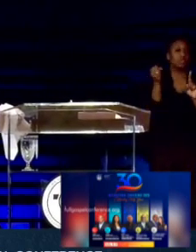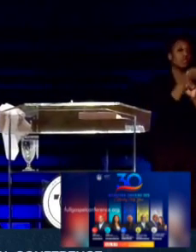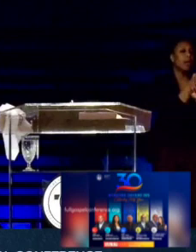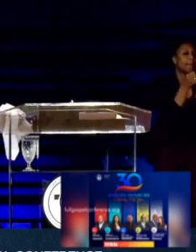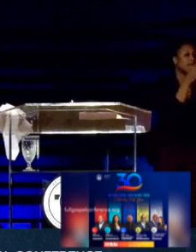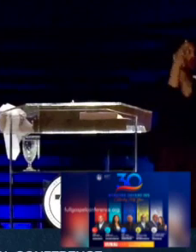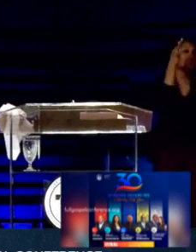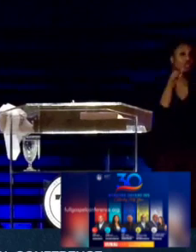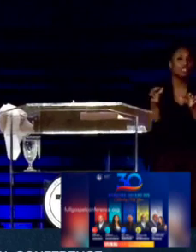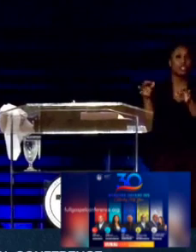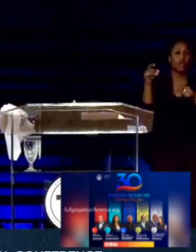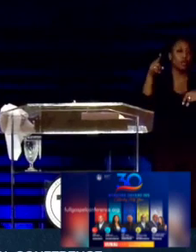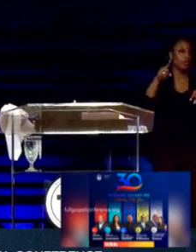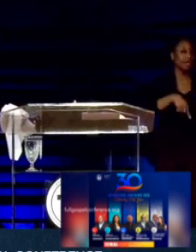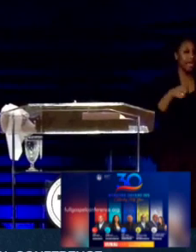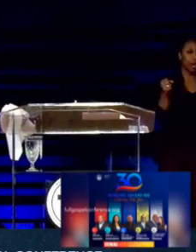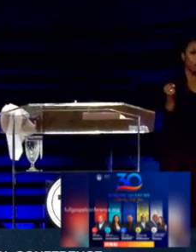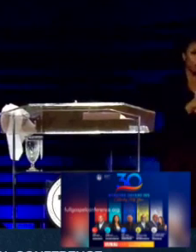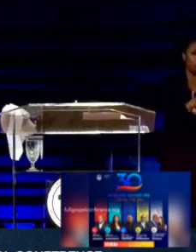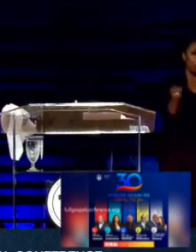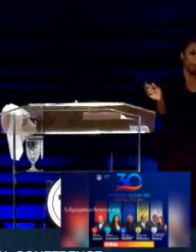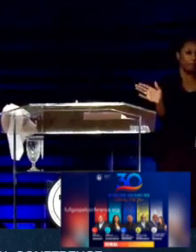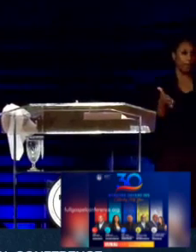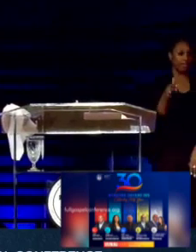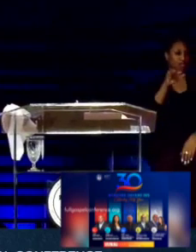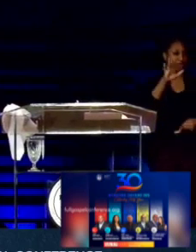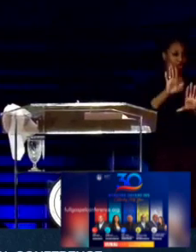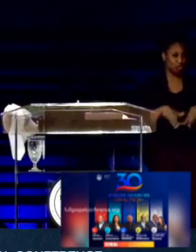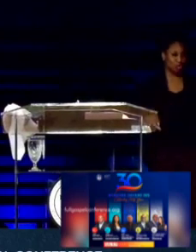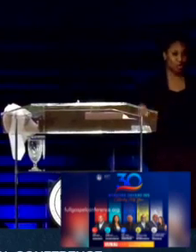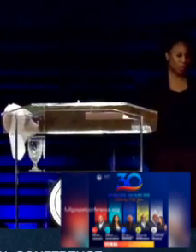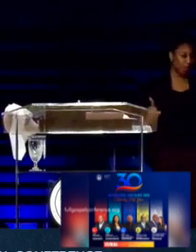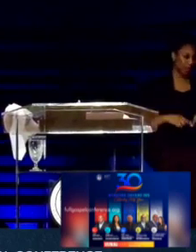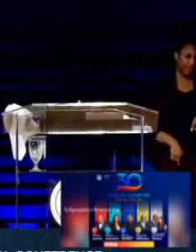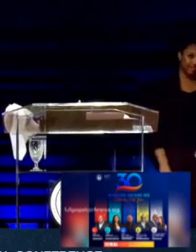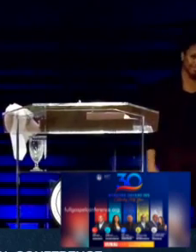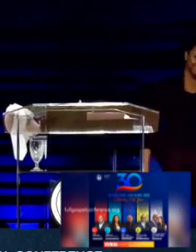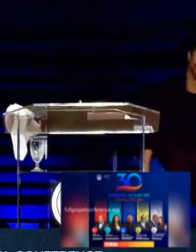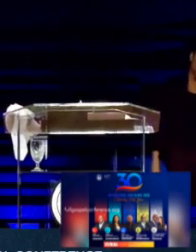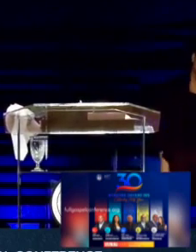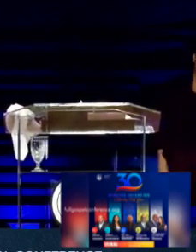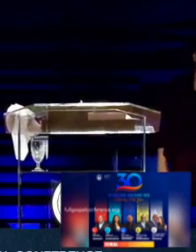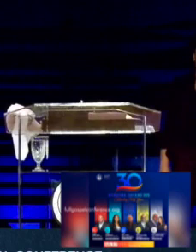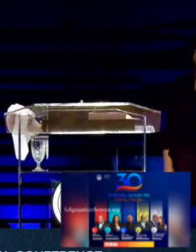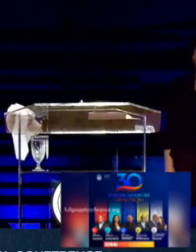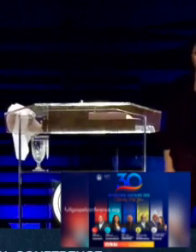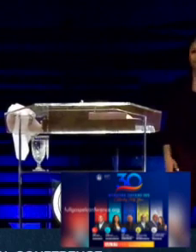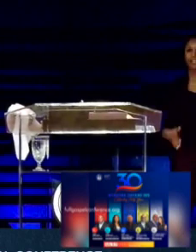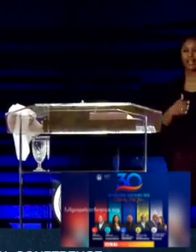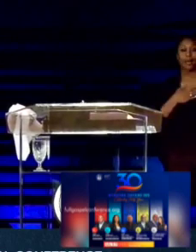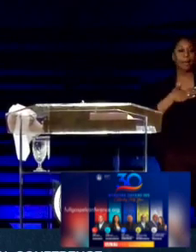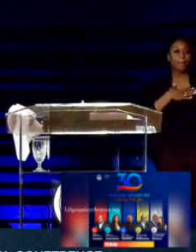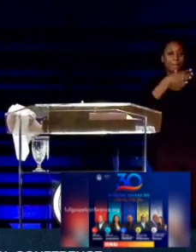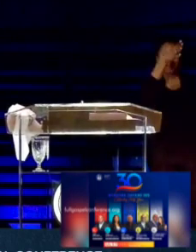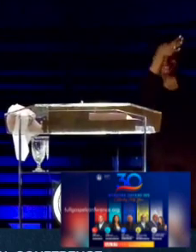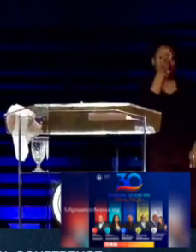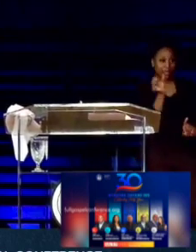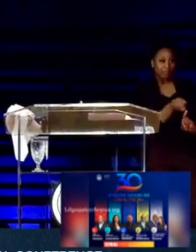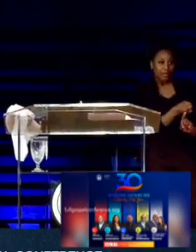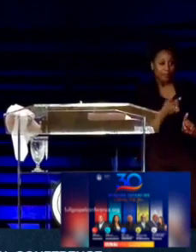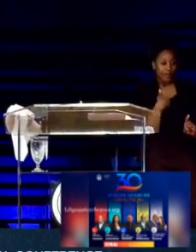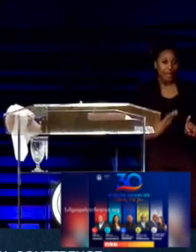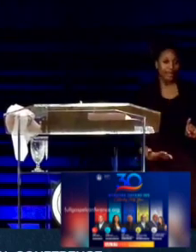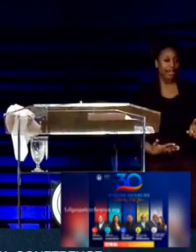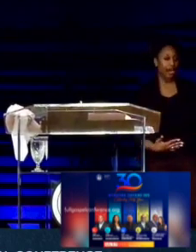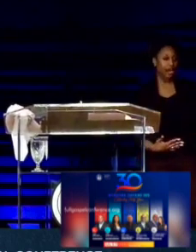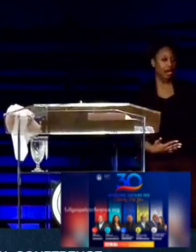know we can't whoop children no more. All right. I know. I know. Right before my daddy would get you, he would say, come here to me.